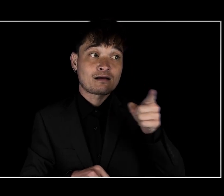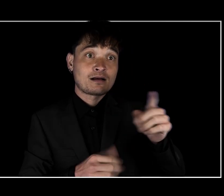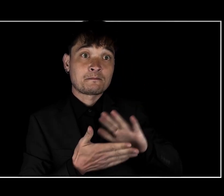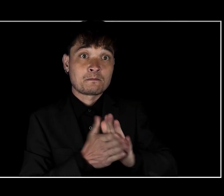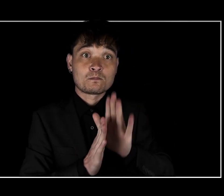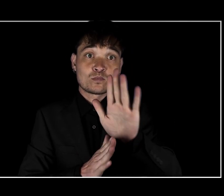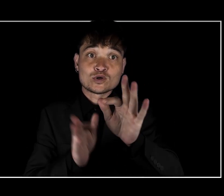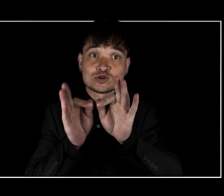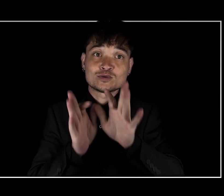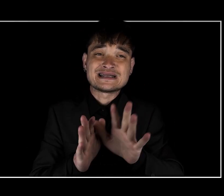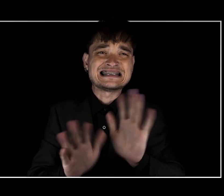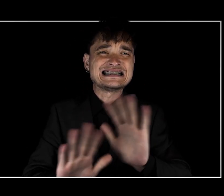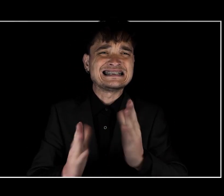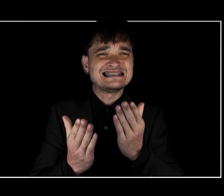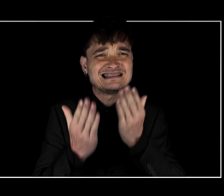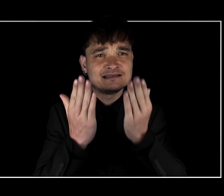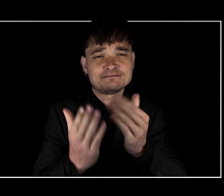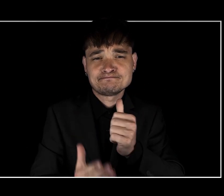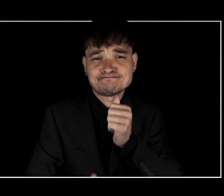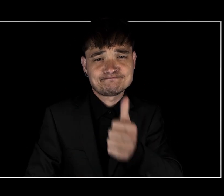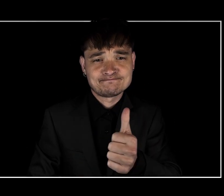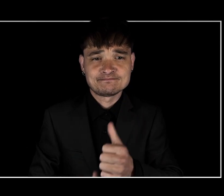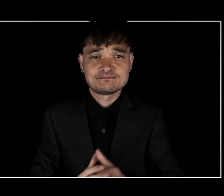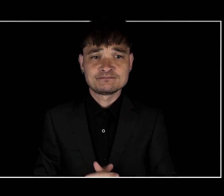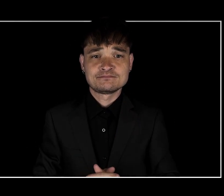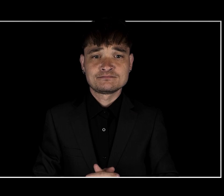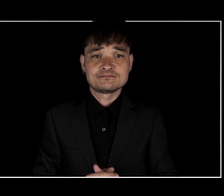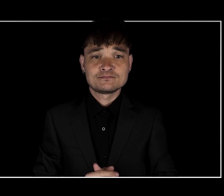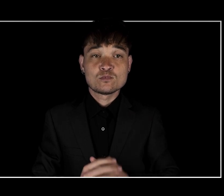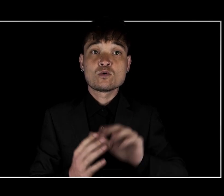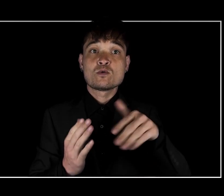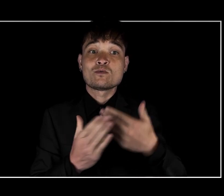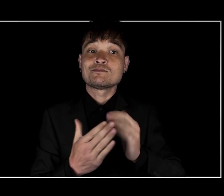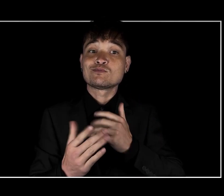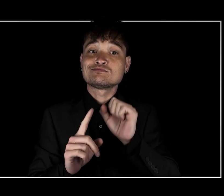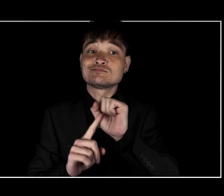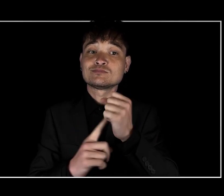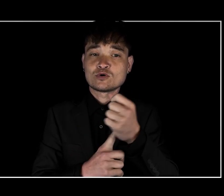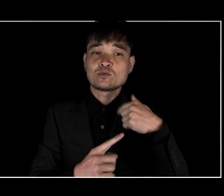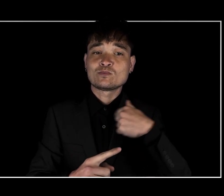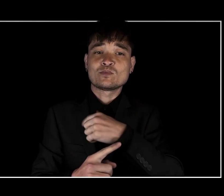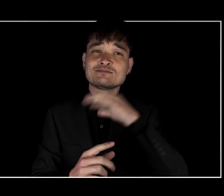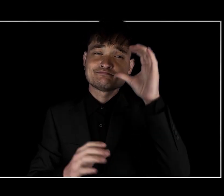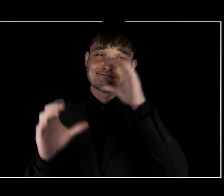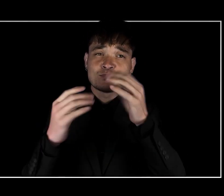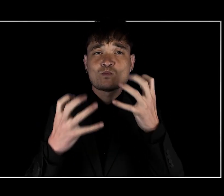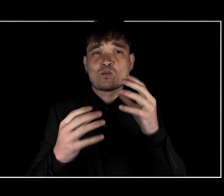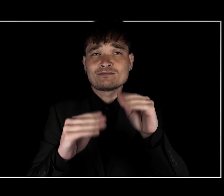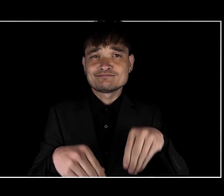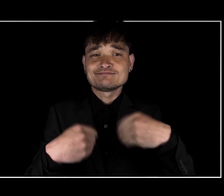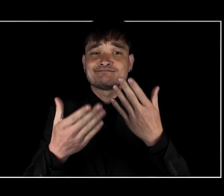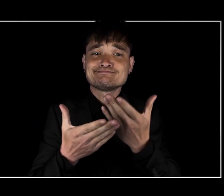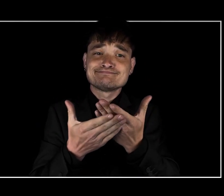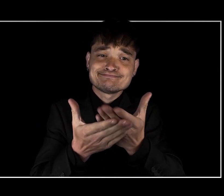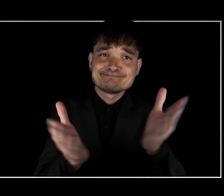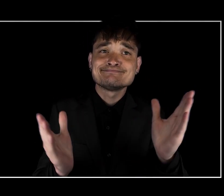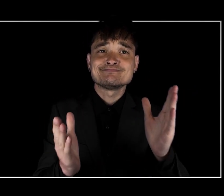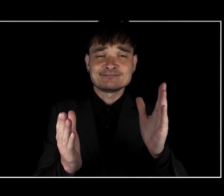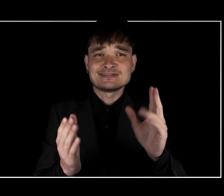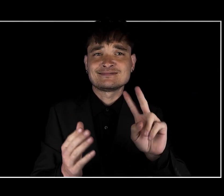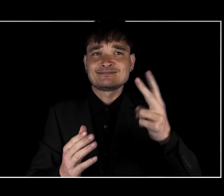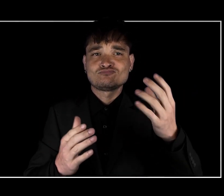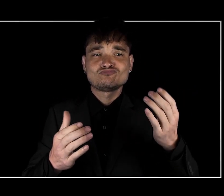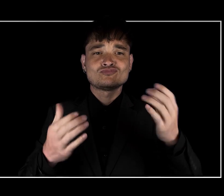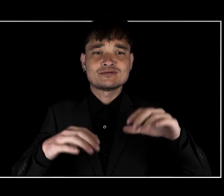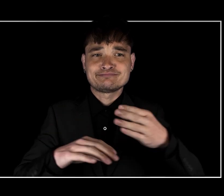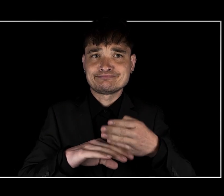interpreter. In all of our cases, we are looking to give those who have caused harm the chance to make things